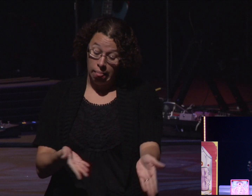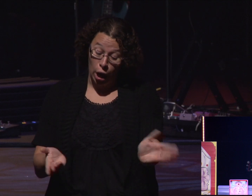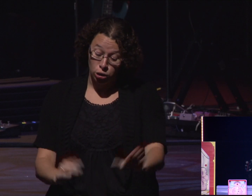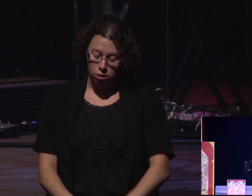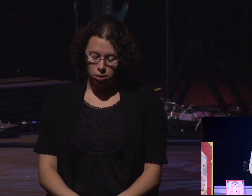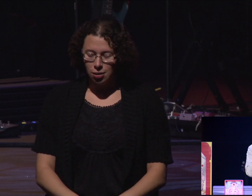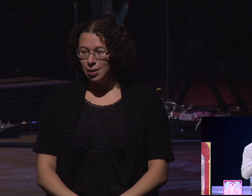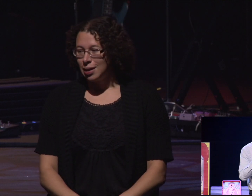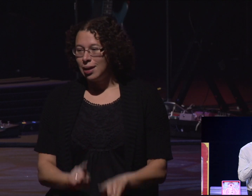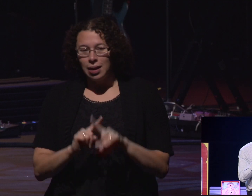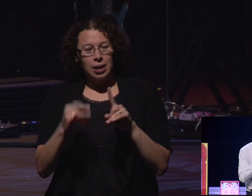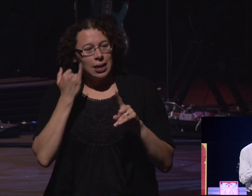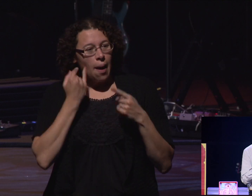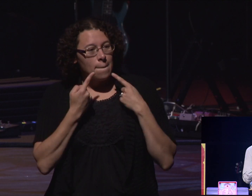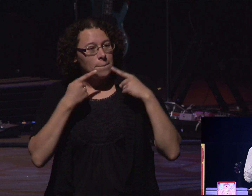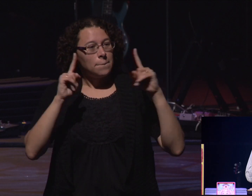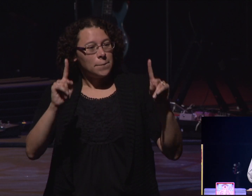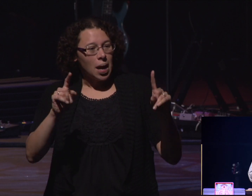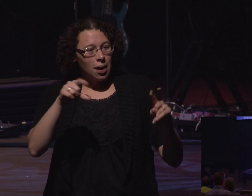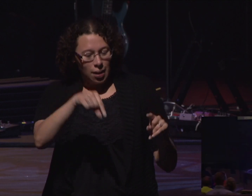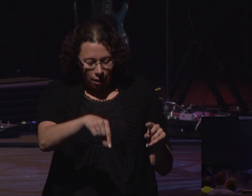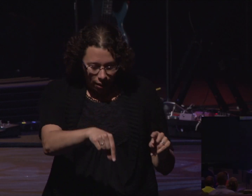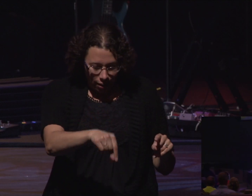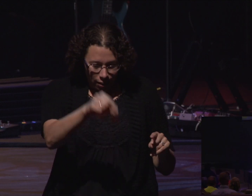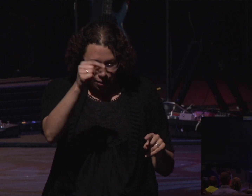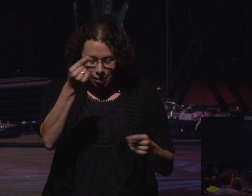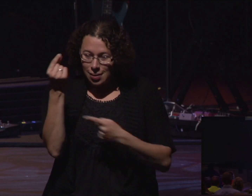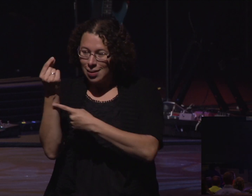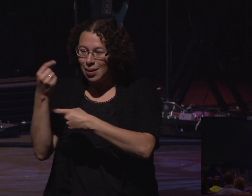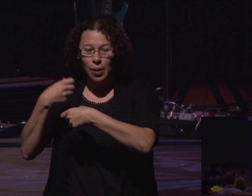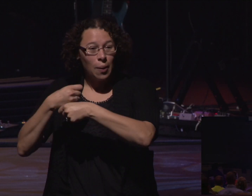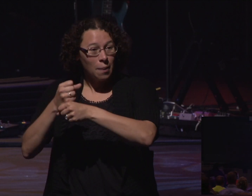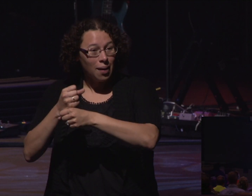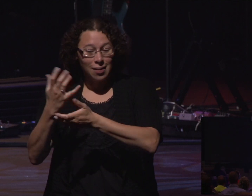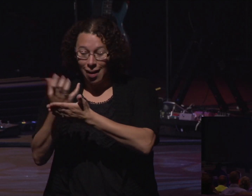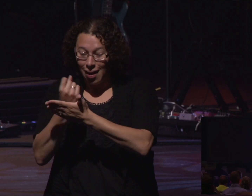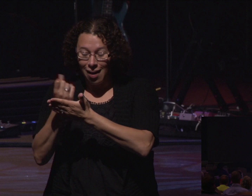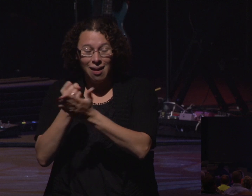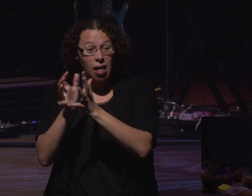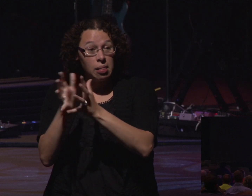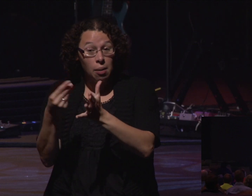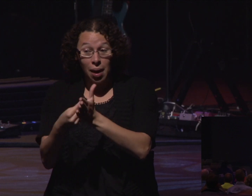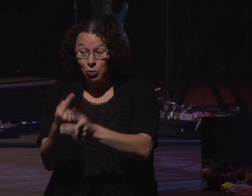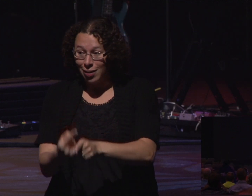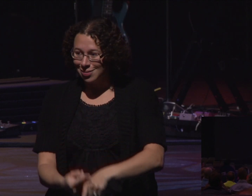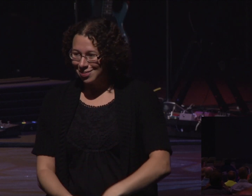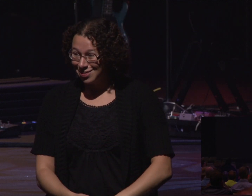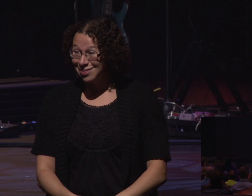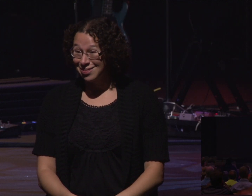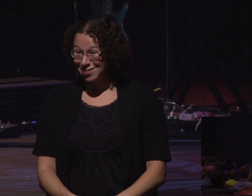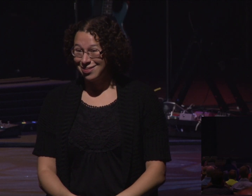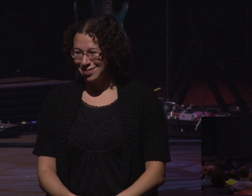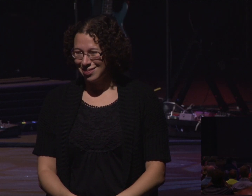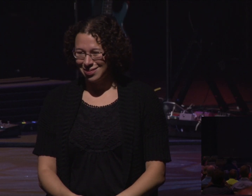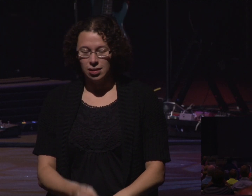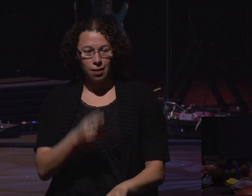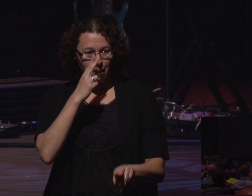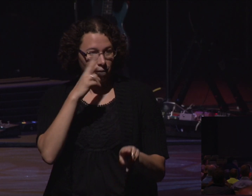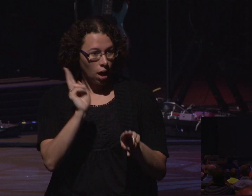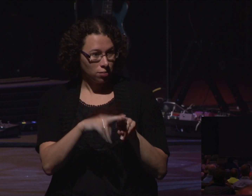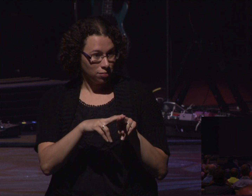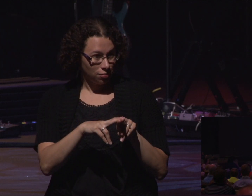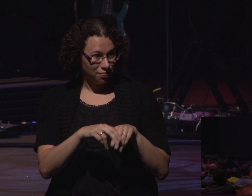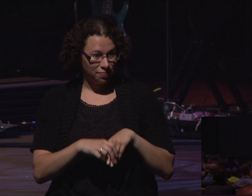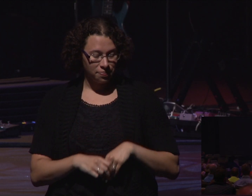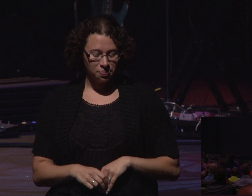not supposed to do it right. But if you successfully do it, then you make lots of money. We all like to make lots of money, don't we? So the game is fun. But he has this